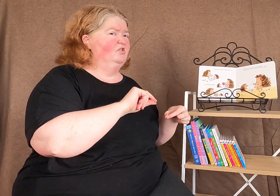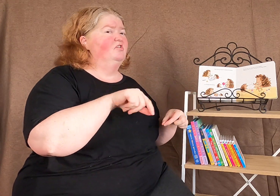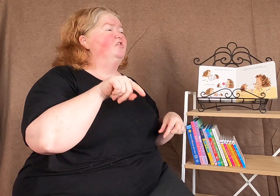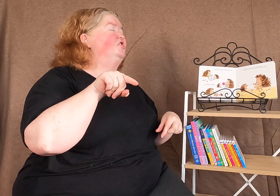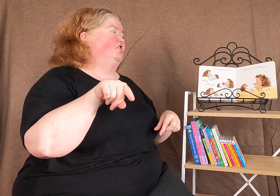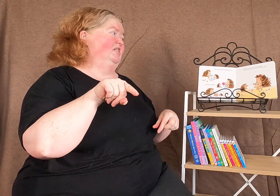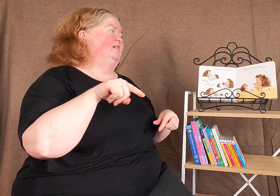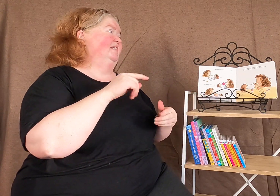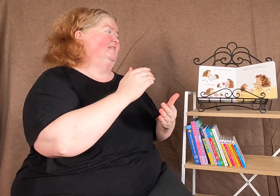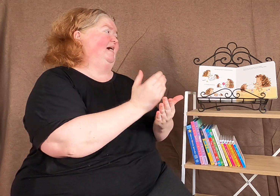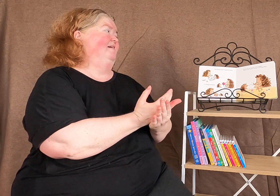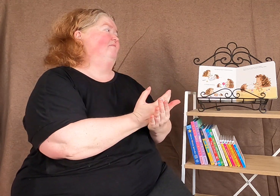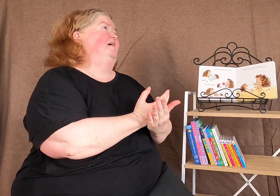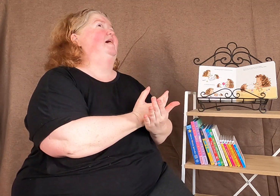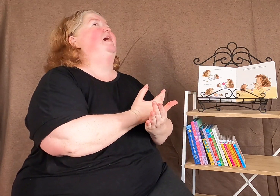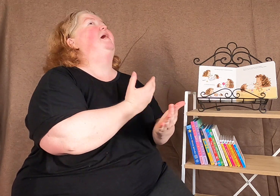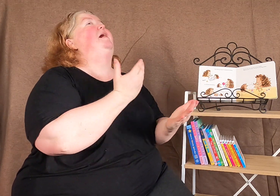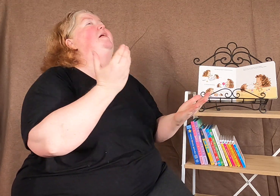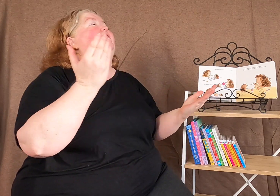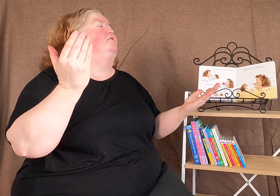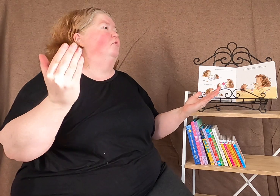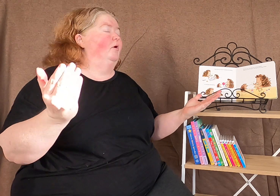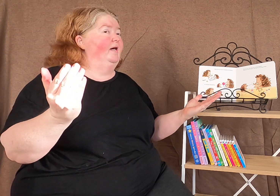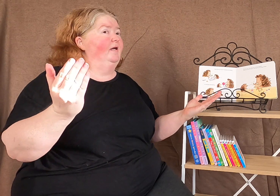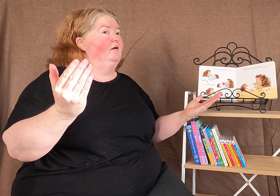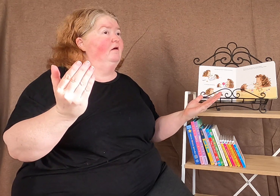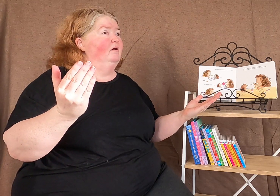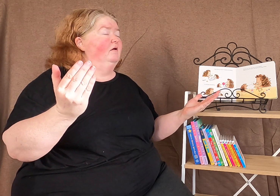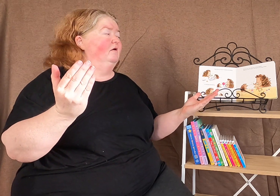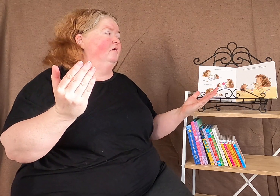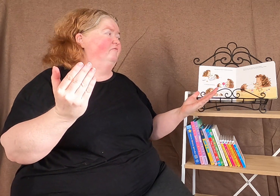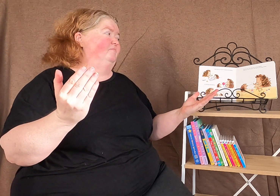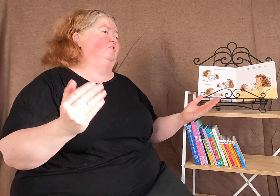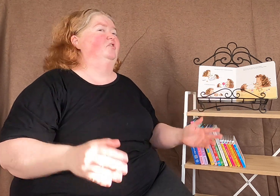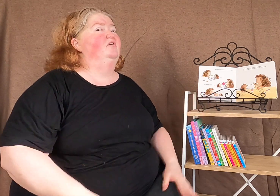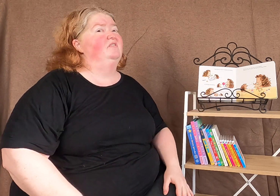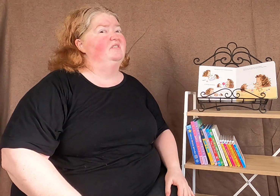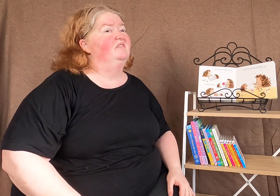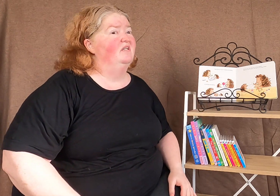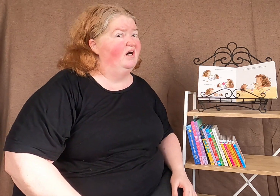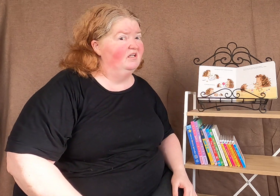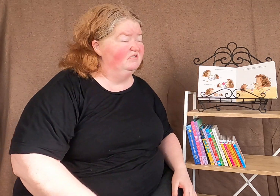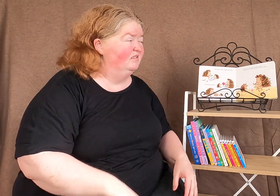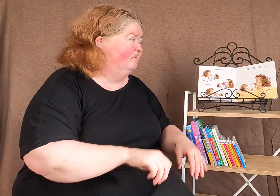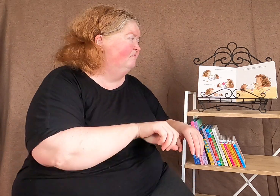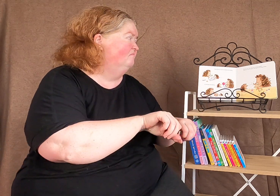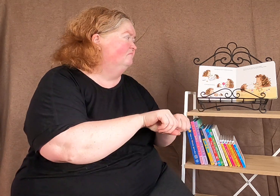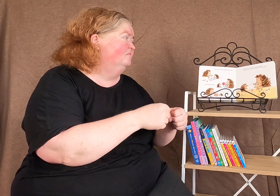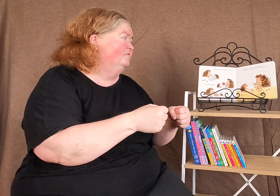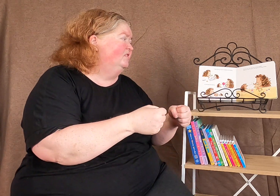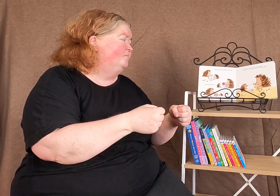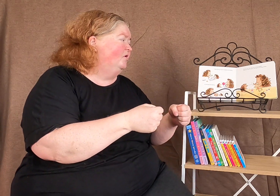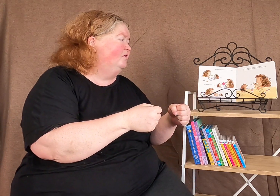She can save any toy from certain disaster. Oh, if it's broke.